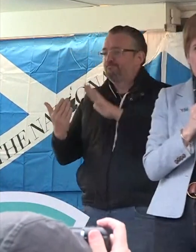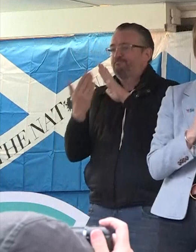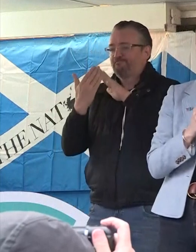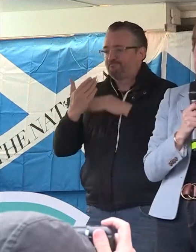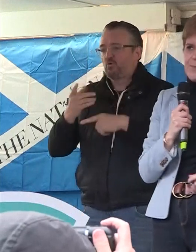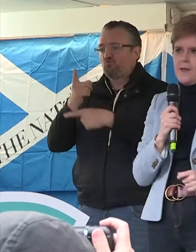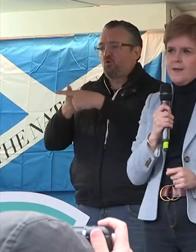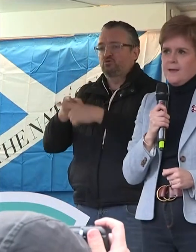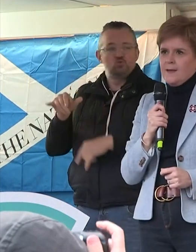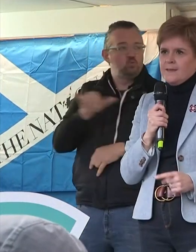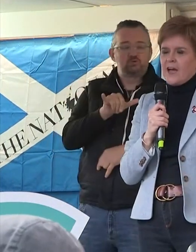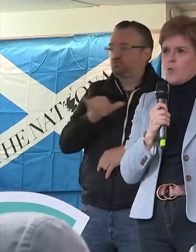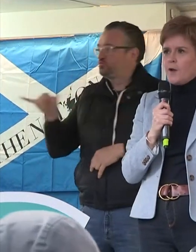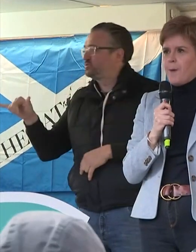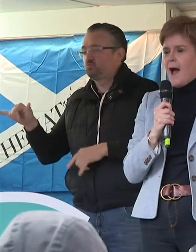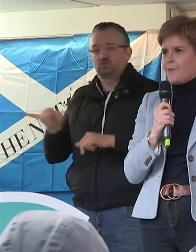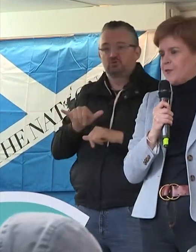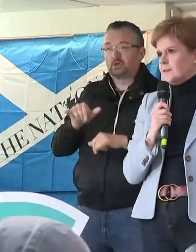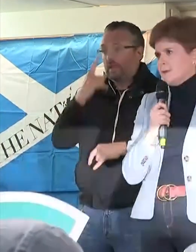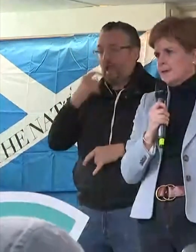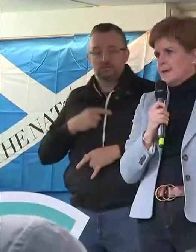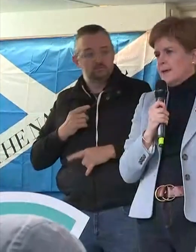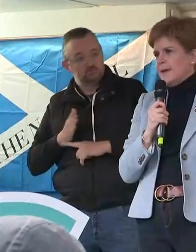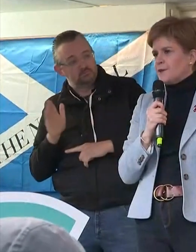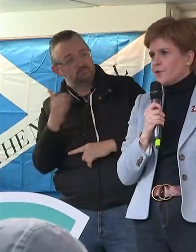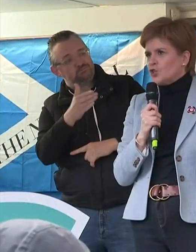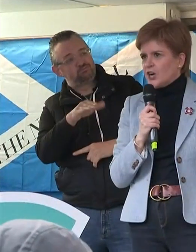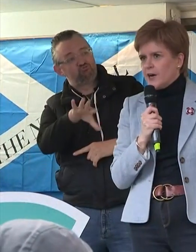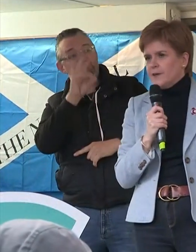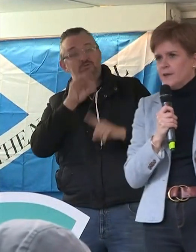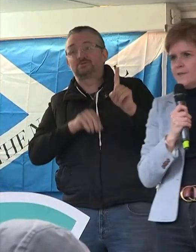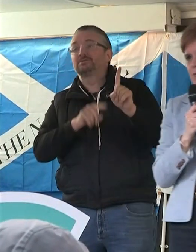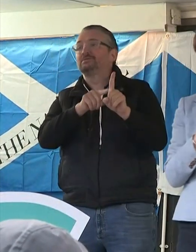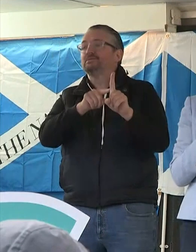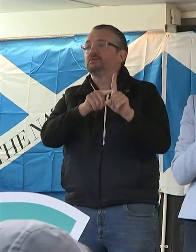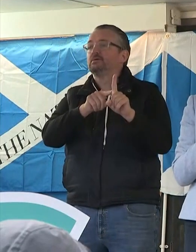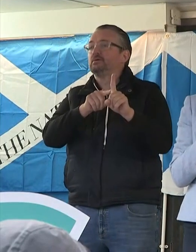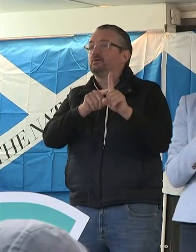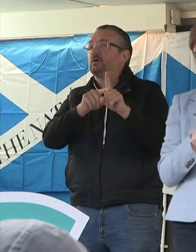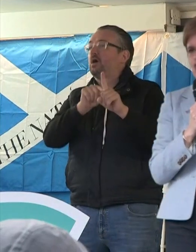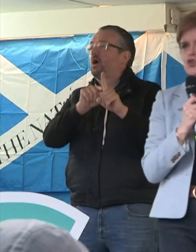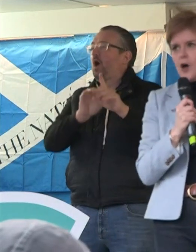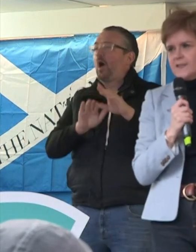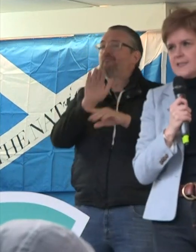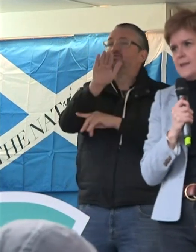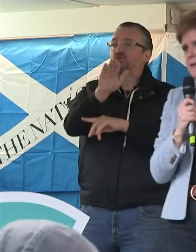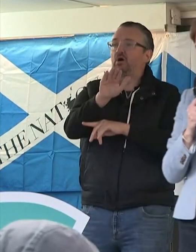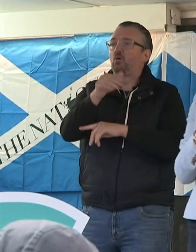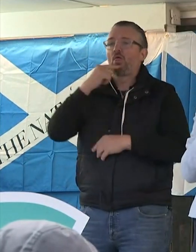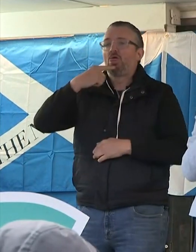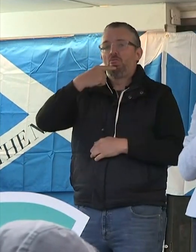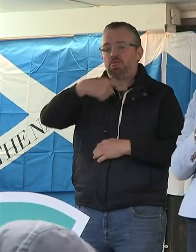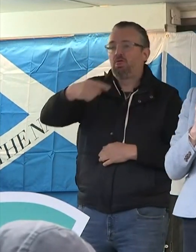moment. Down one path is a future that will be dictated to us